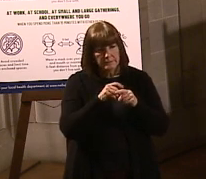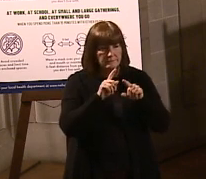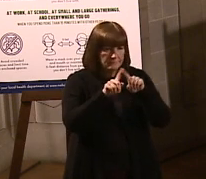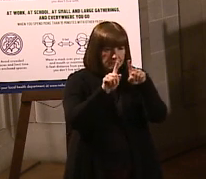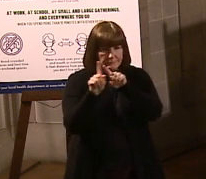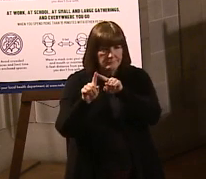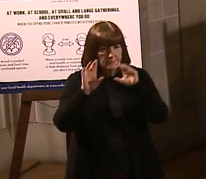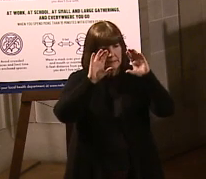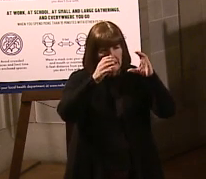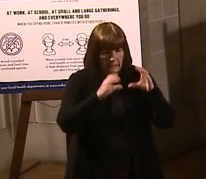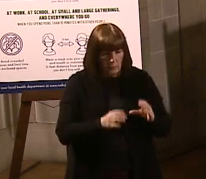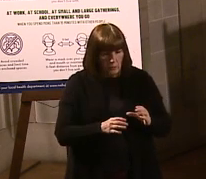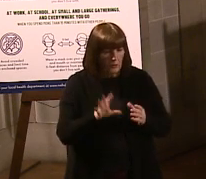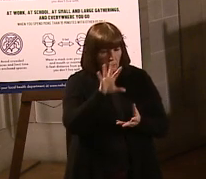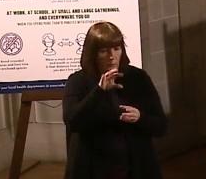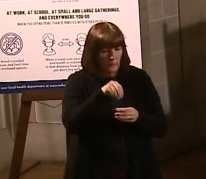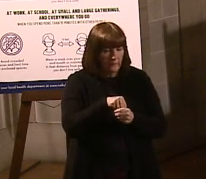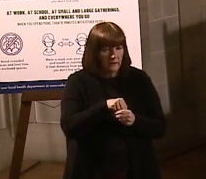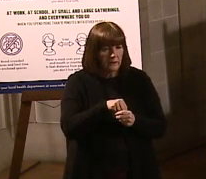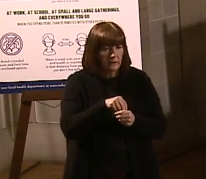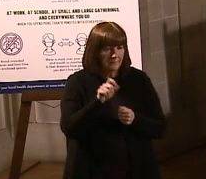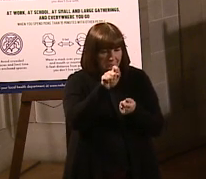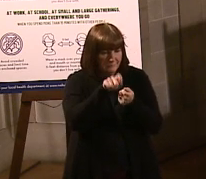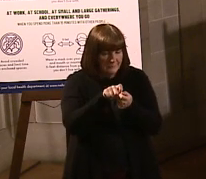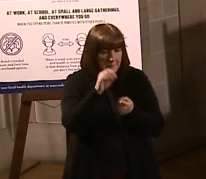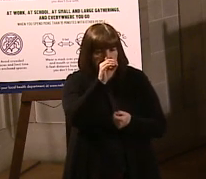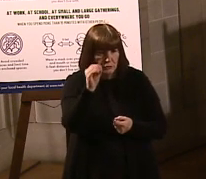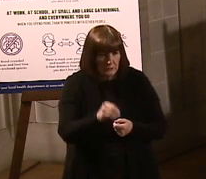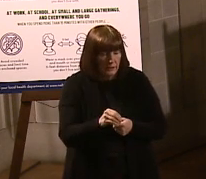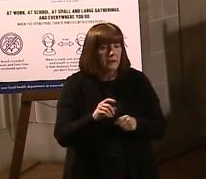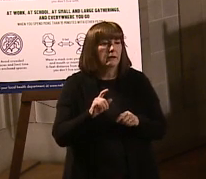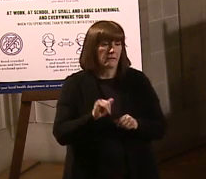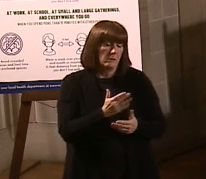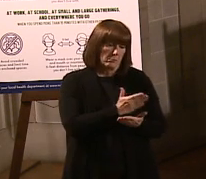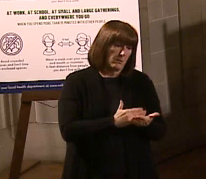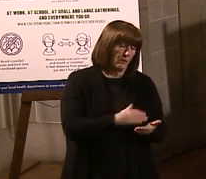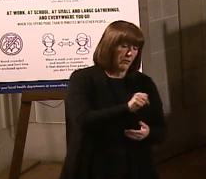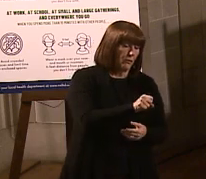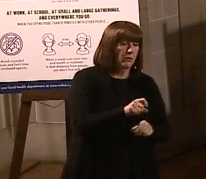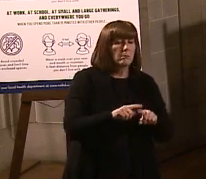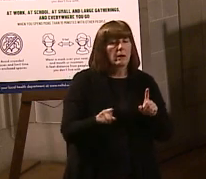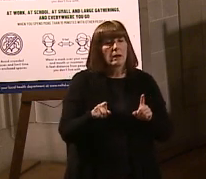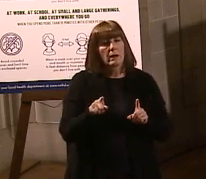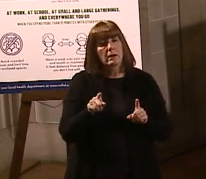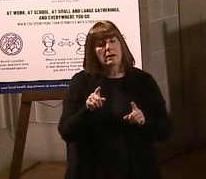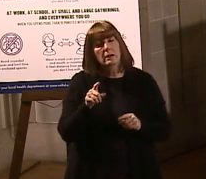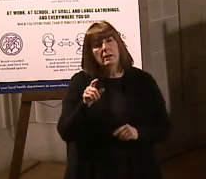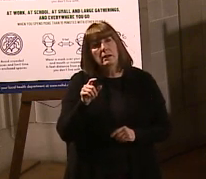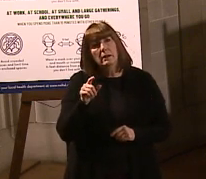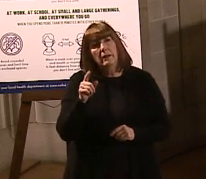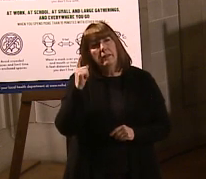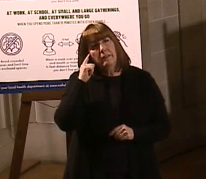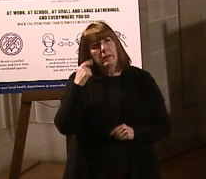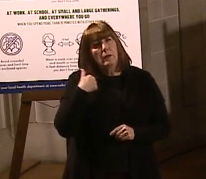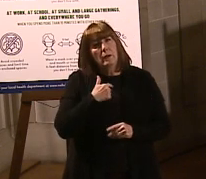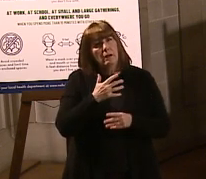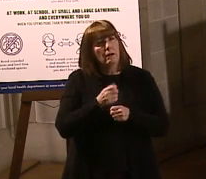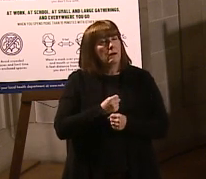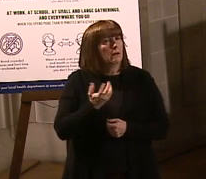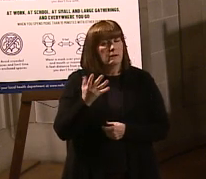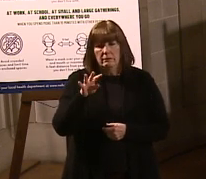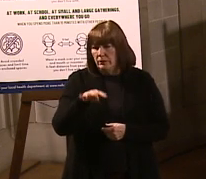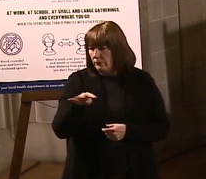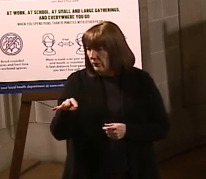certain percentage. So that may be part of it, but also, if you look, we received, I think, Angie, what, 44